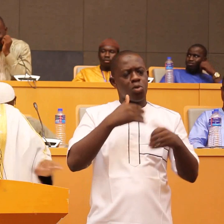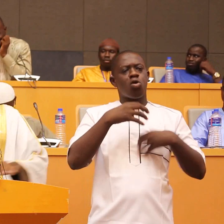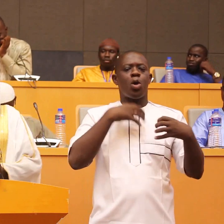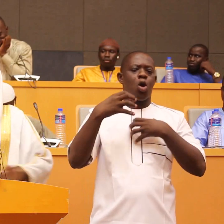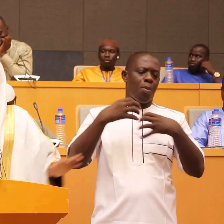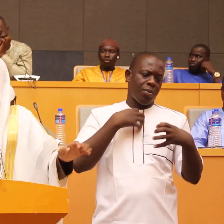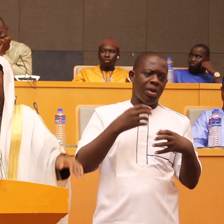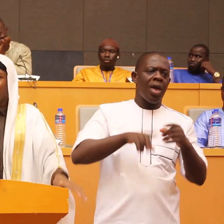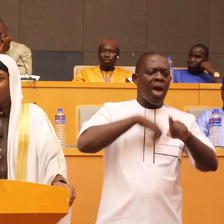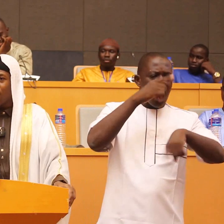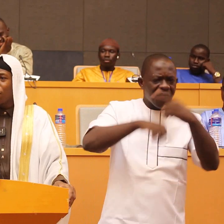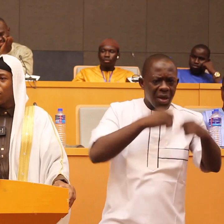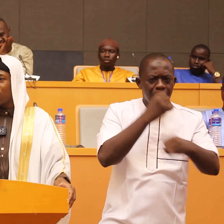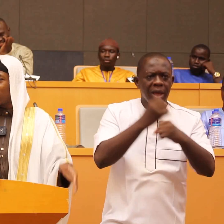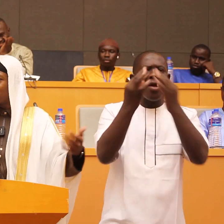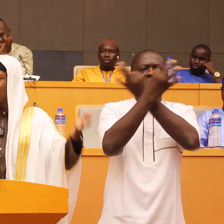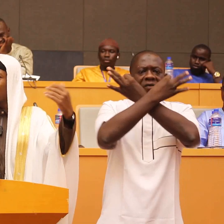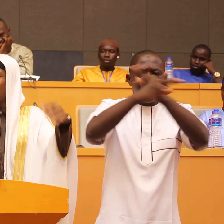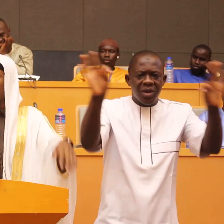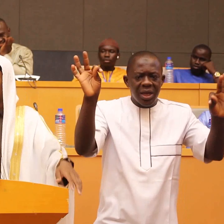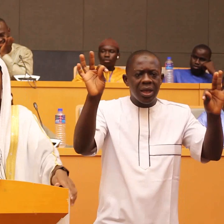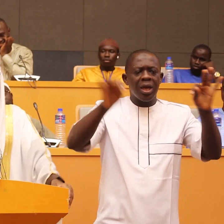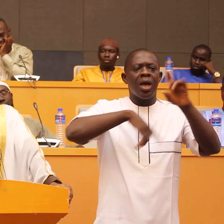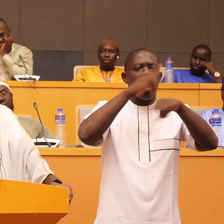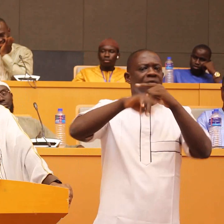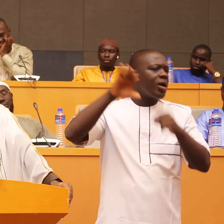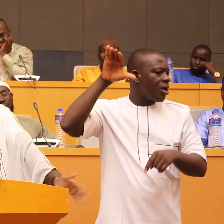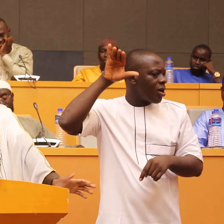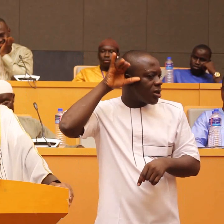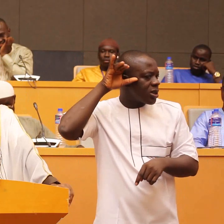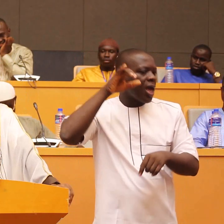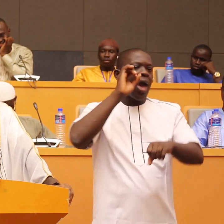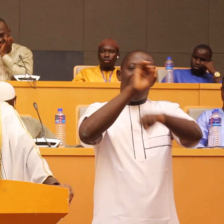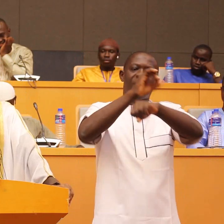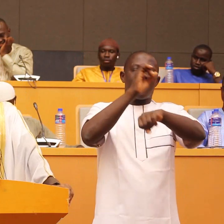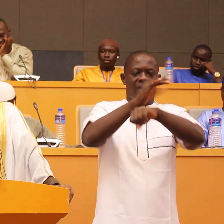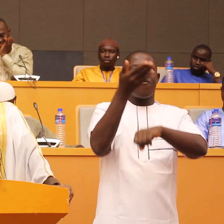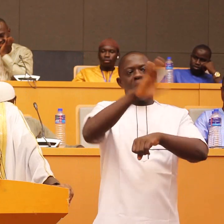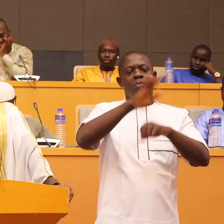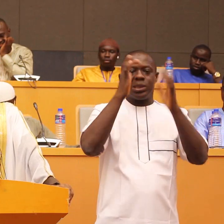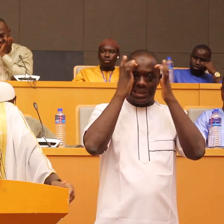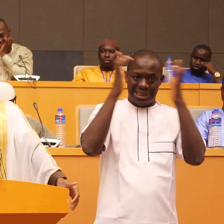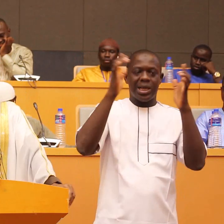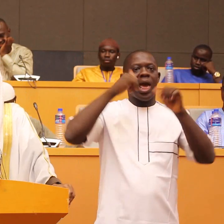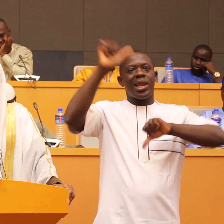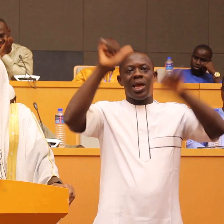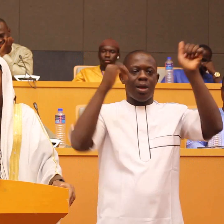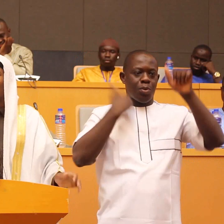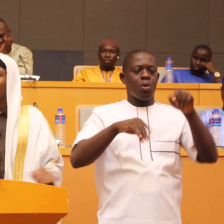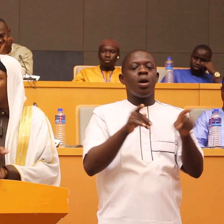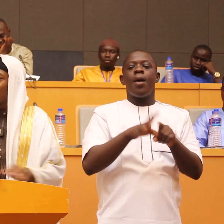once we make it free after listening to the advice of the mashayikh allahumma barik the calls